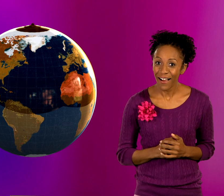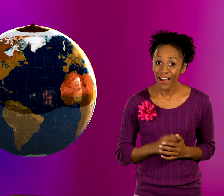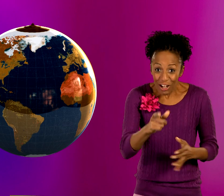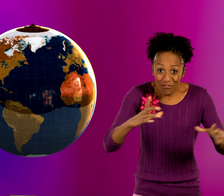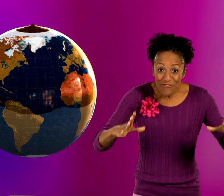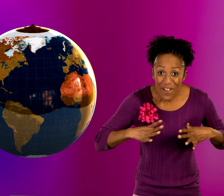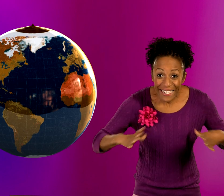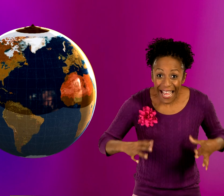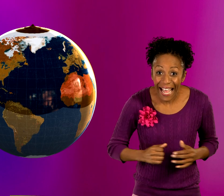Are you ready?